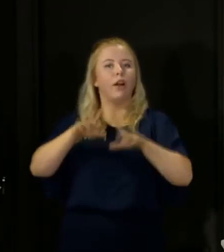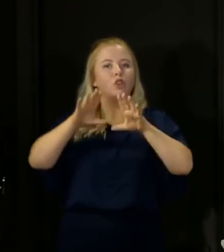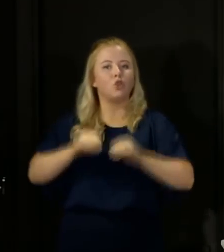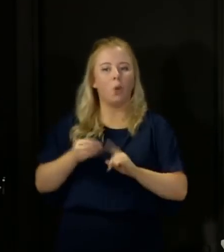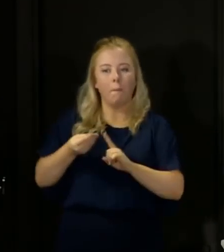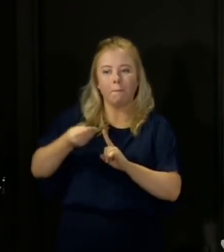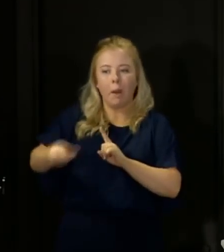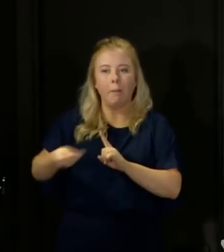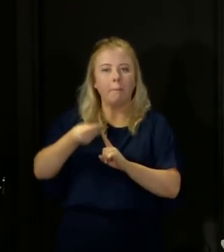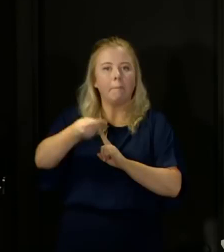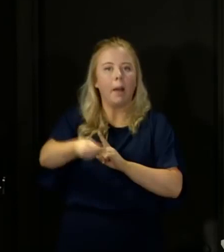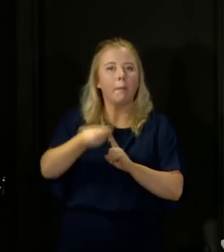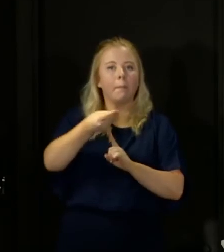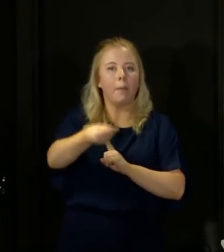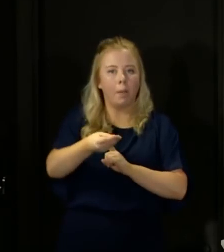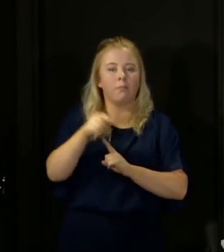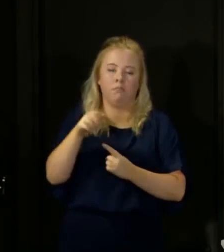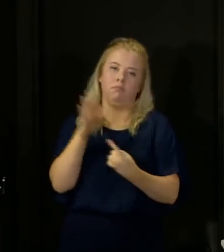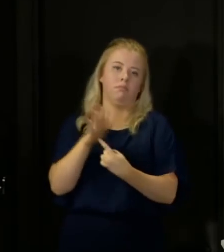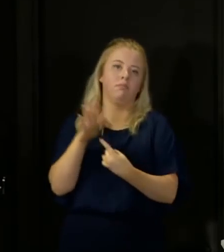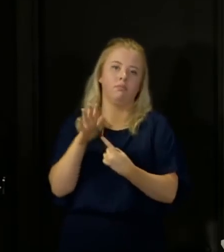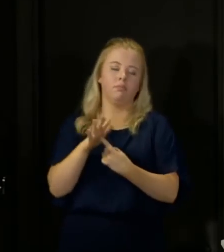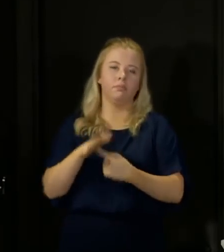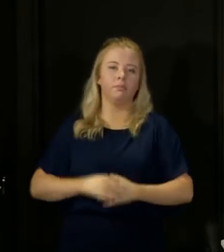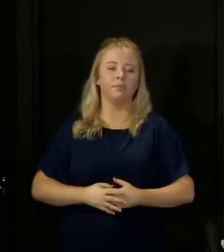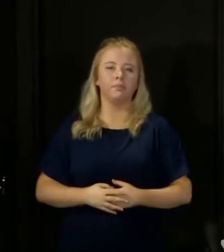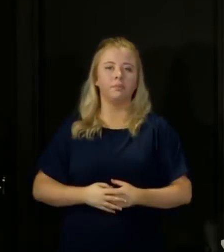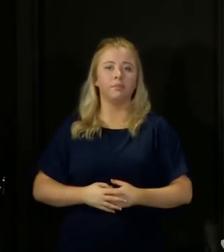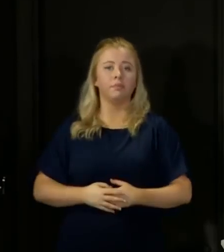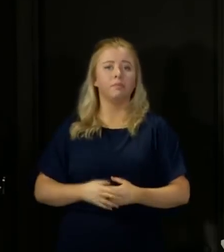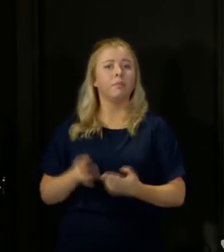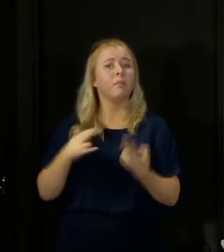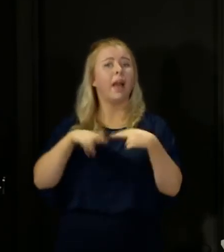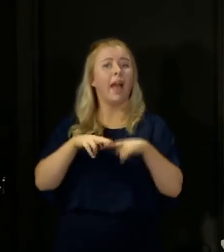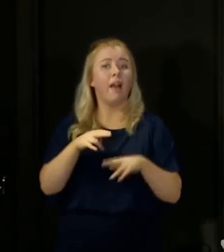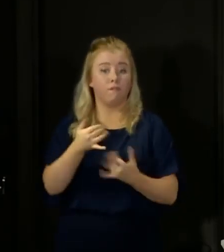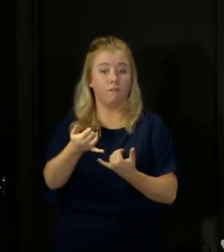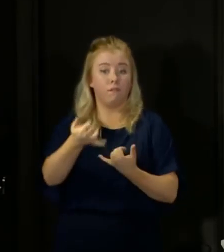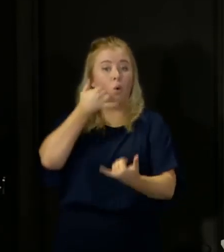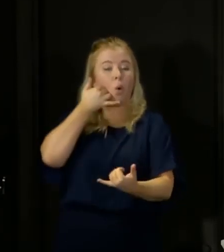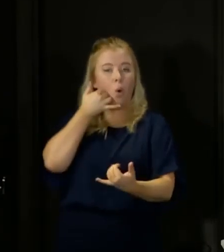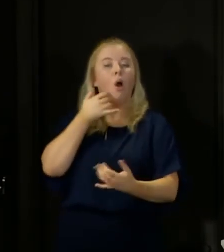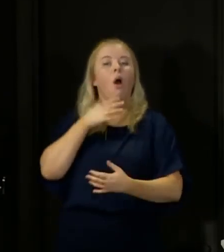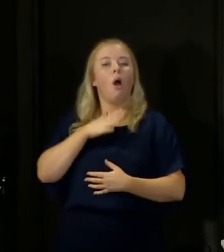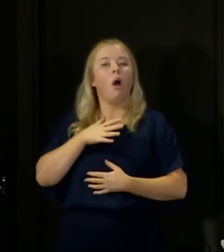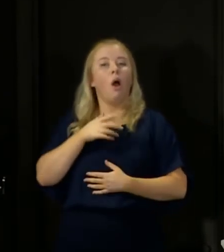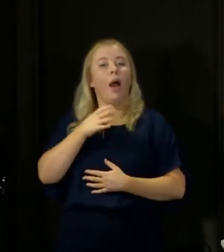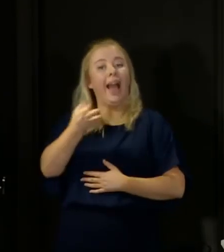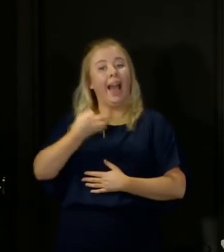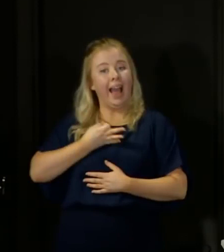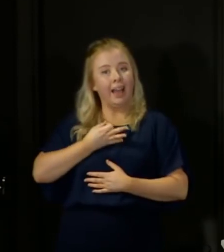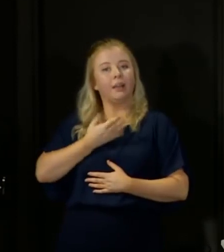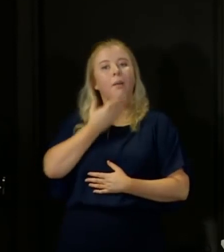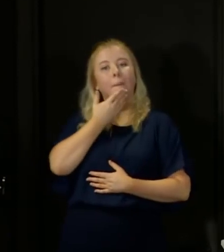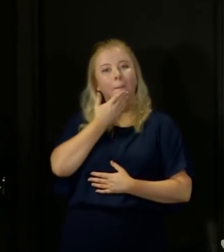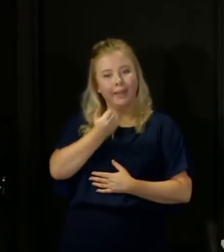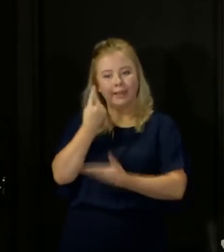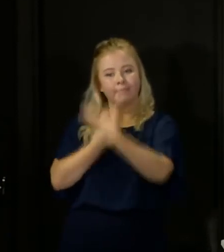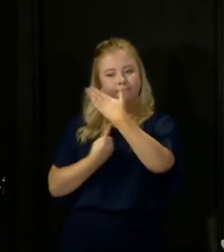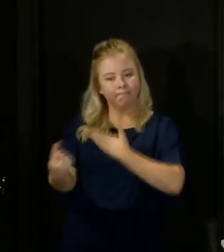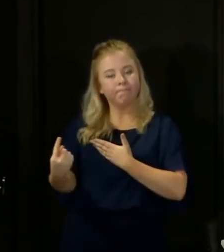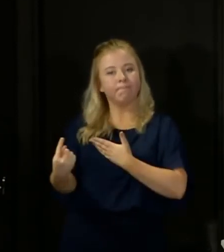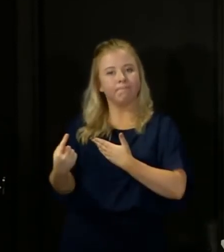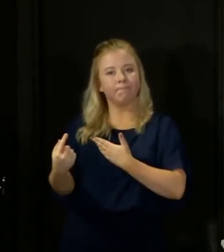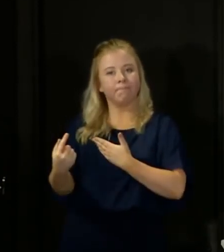transmission of the virus and stopping spread. So if you get that call, you will be asked to self-isolate immediately.